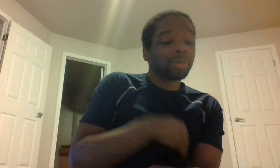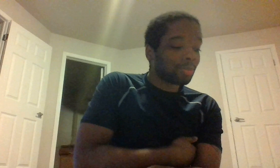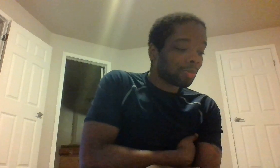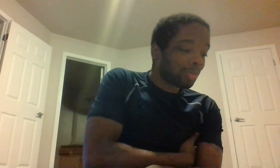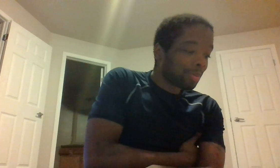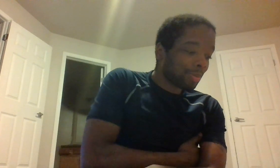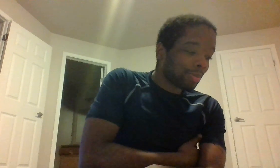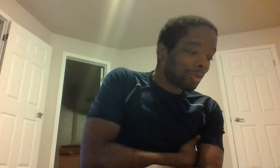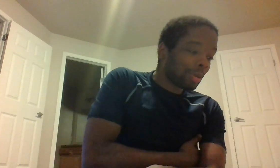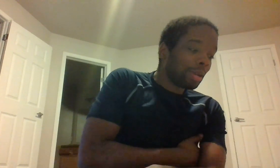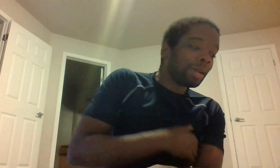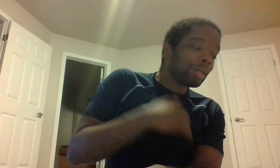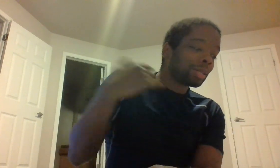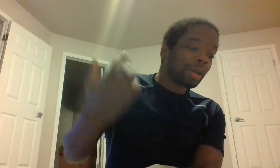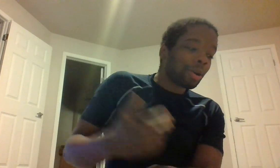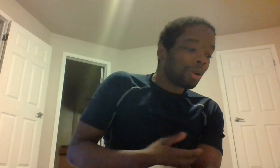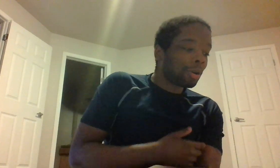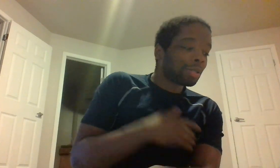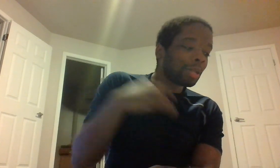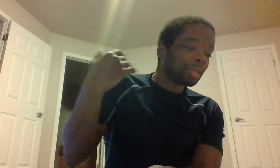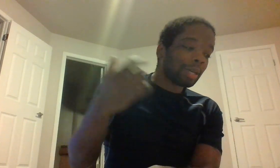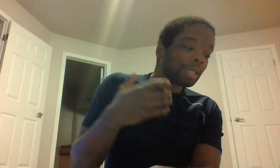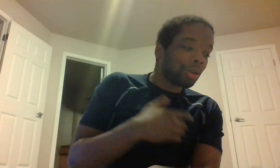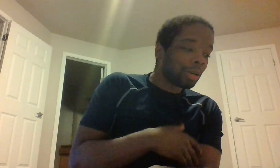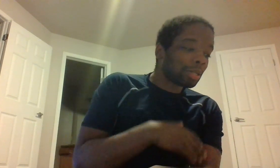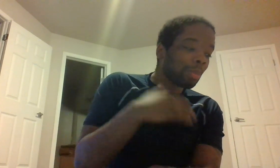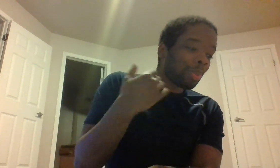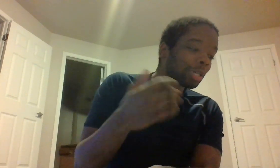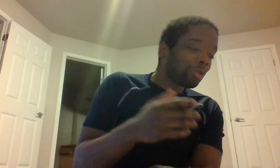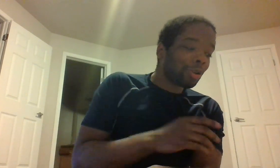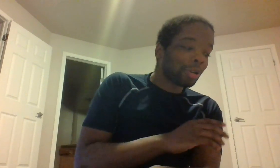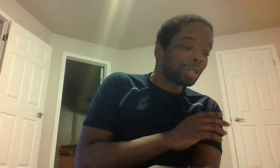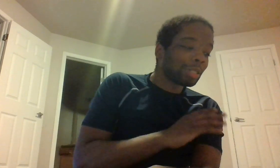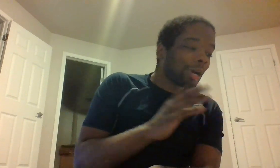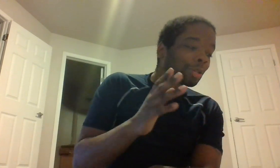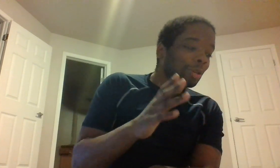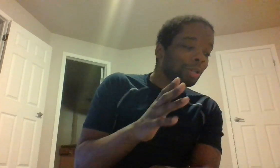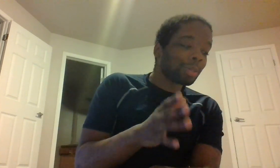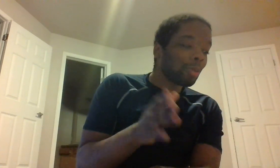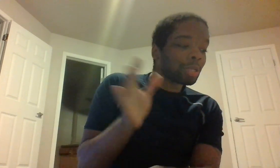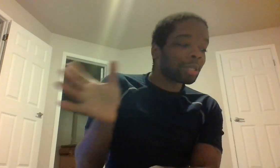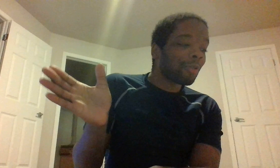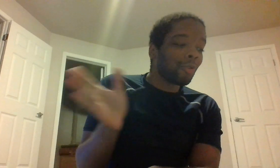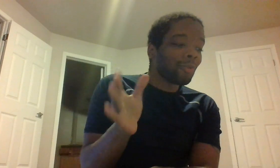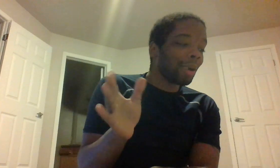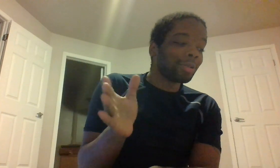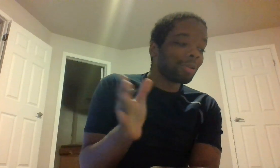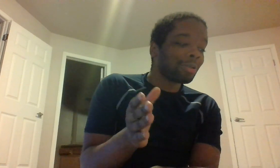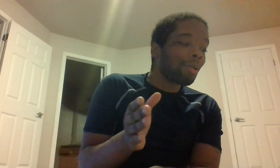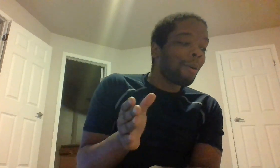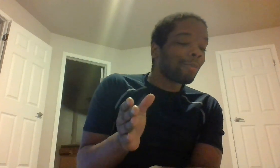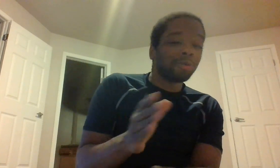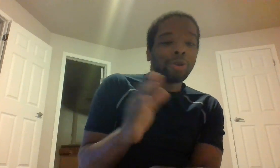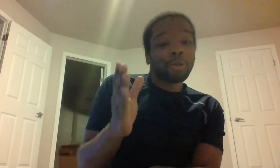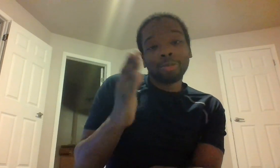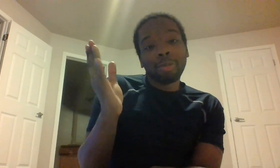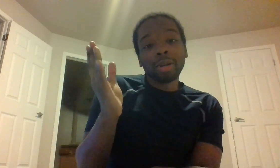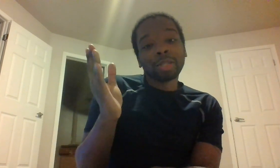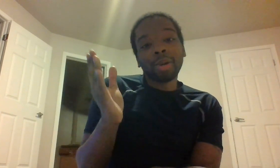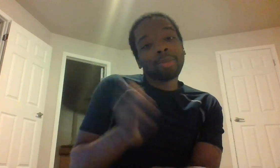and then that's gigahertz then that's tetrahertz then that's petrahertz then it's octahertz mostly stuff don't make sense because you know that just mean